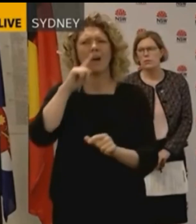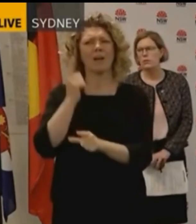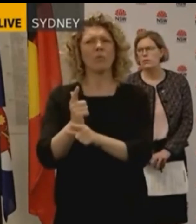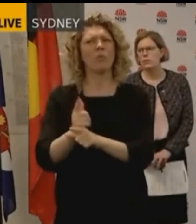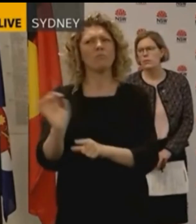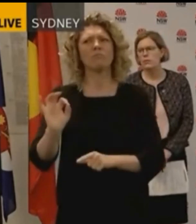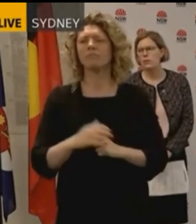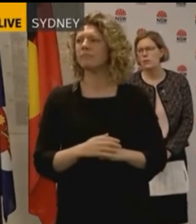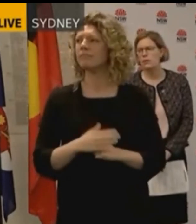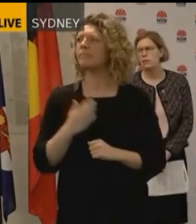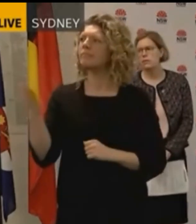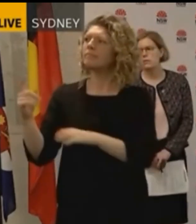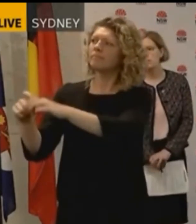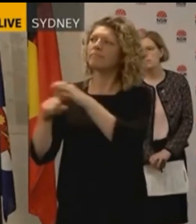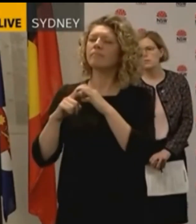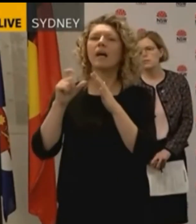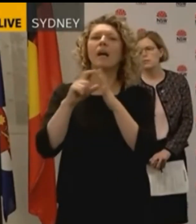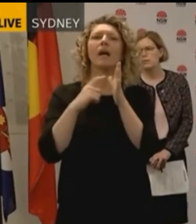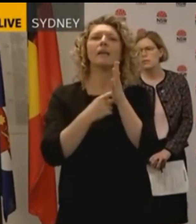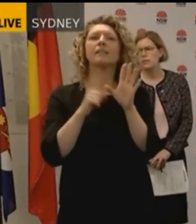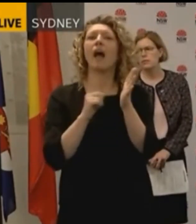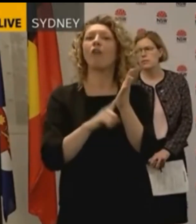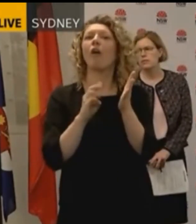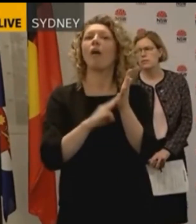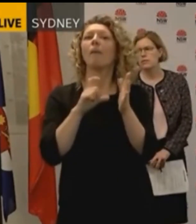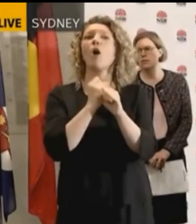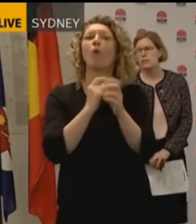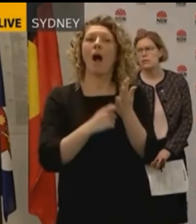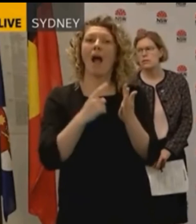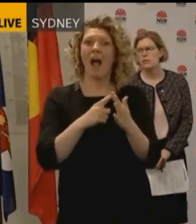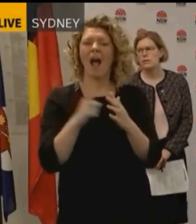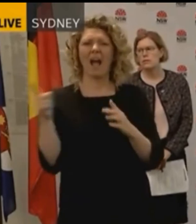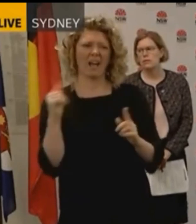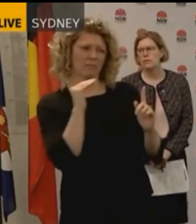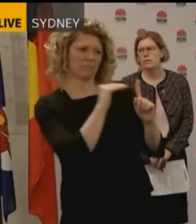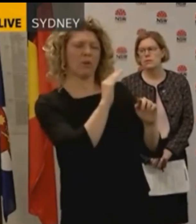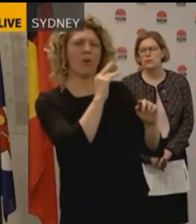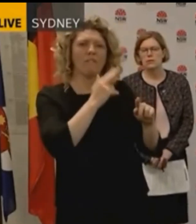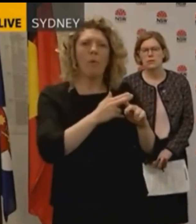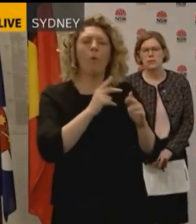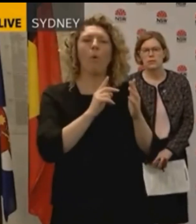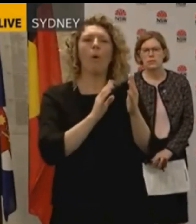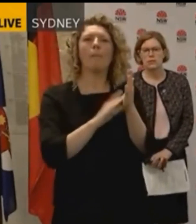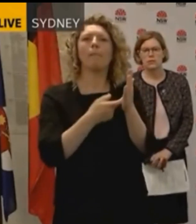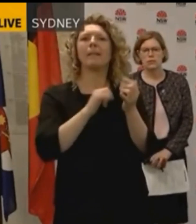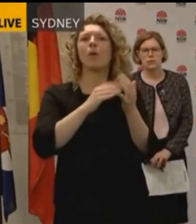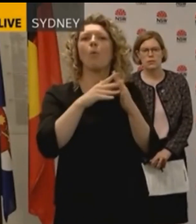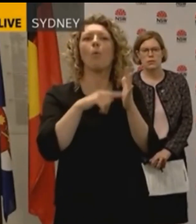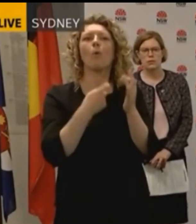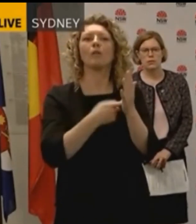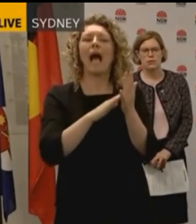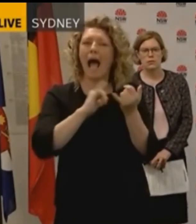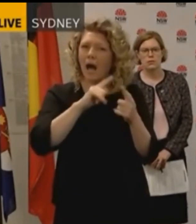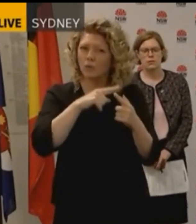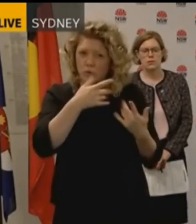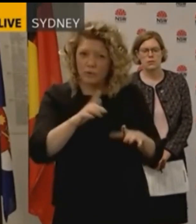on Rebecca, did Daryl Maguire at any stage tell you what the lobbying he was doing for the Leeds Waterhouse, that he was seeking to make a compliment? Oh, look, I've already made a comment